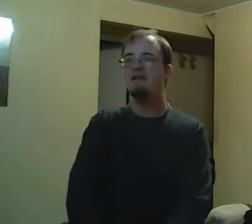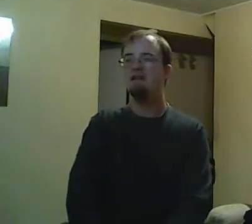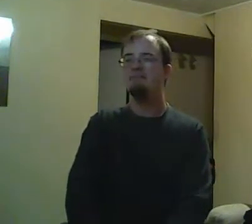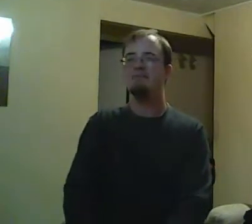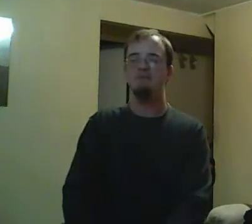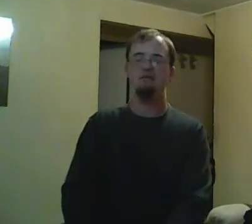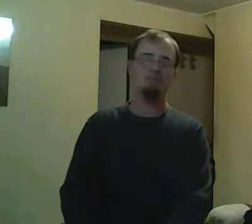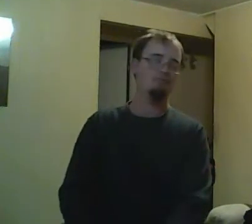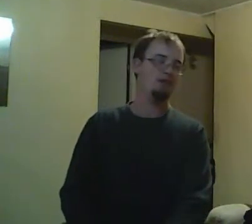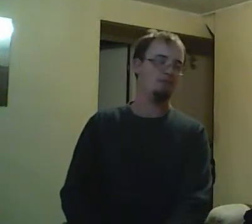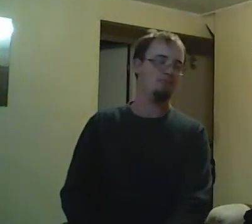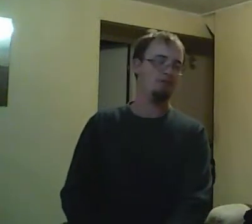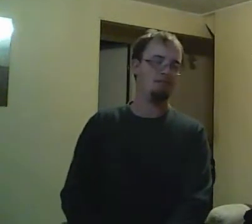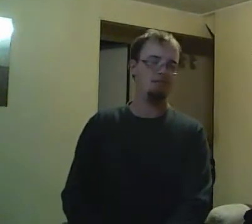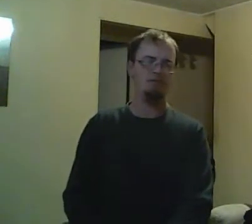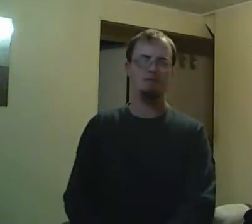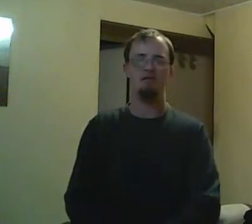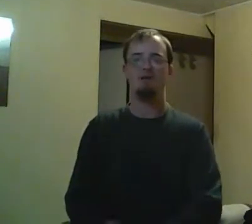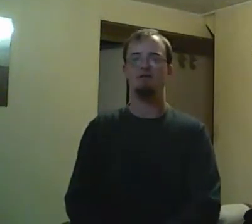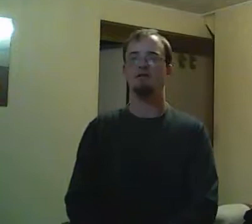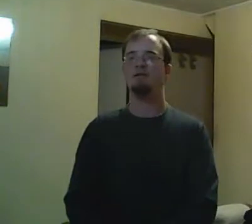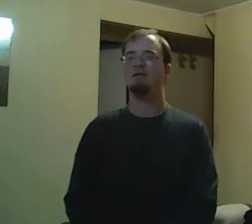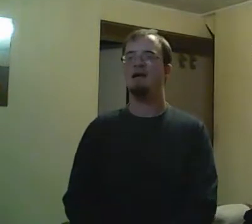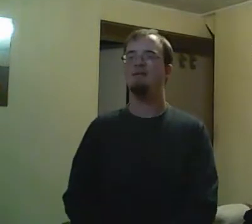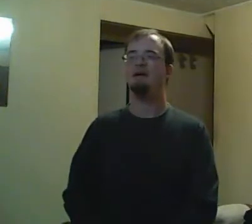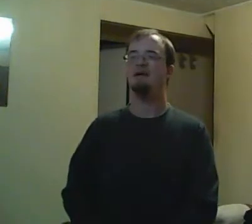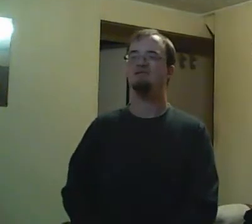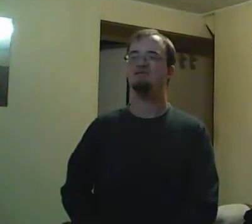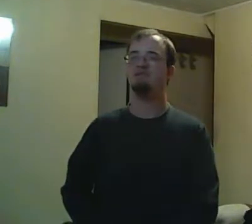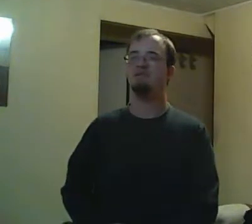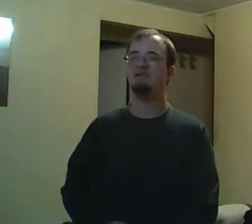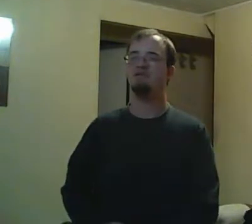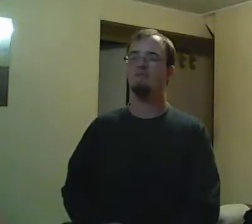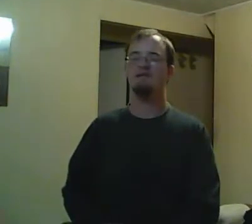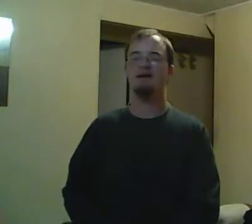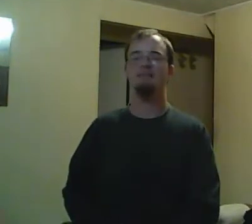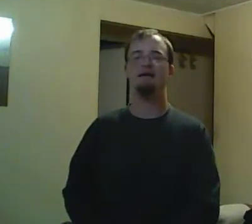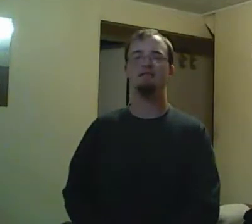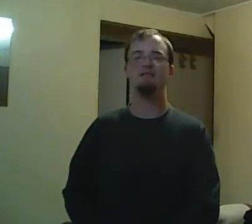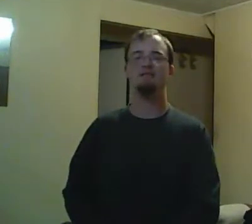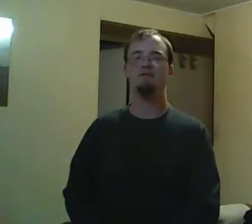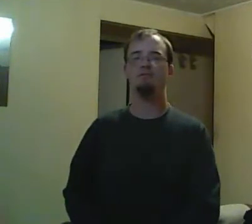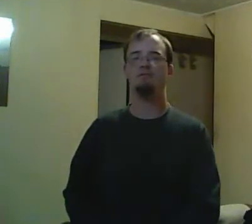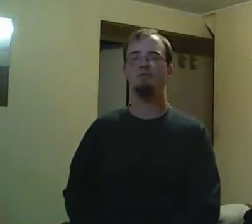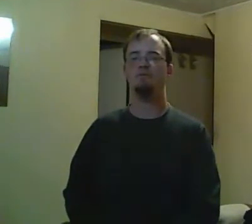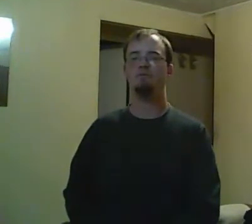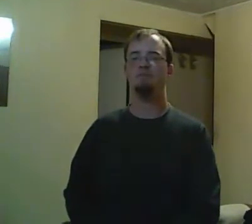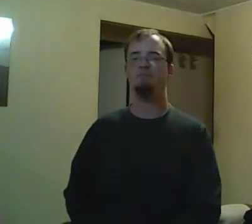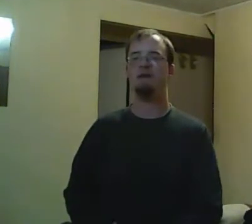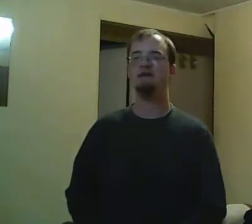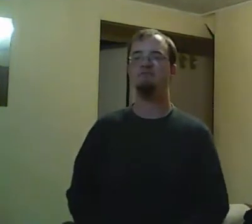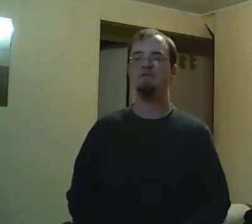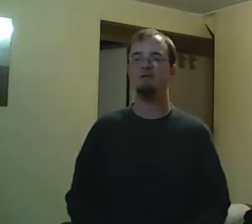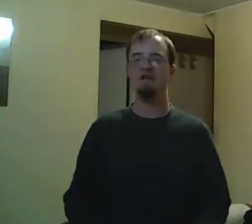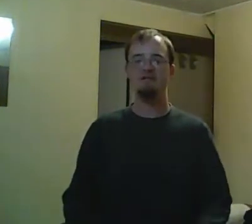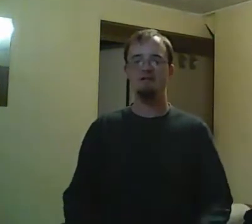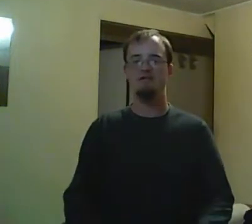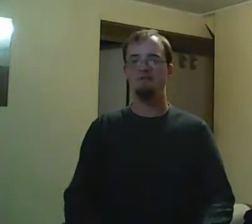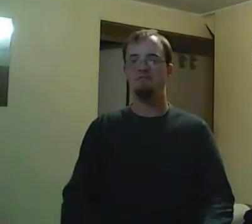Rick then turns around and flashes at the three tormentors. Bad